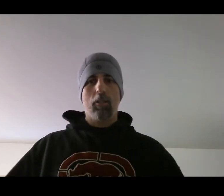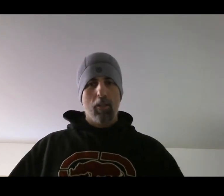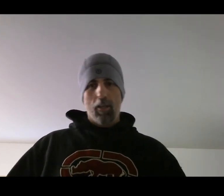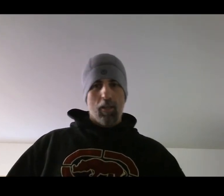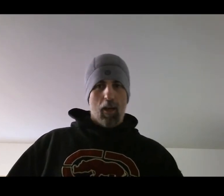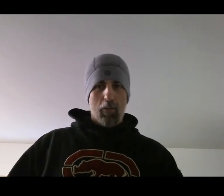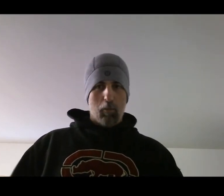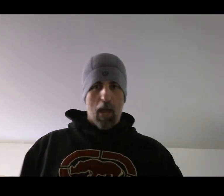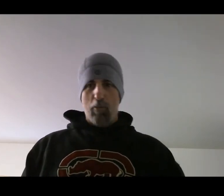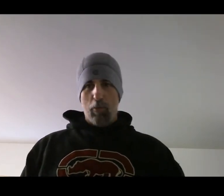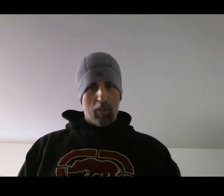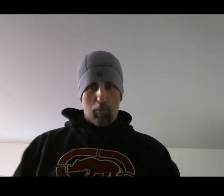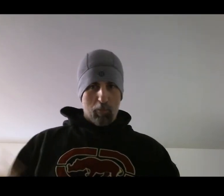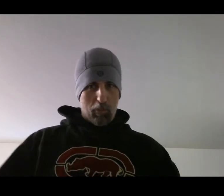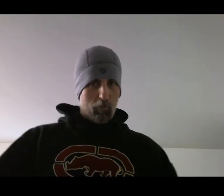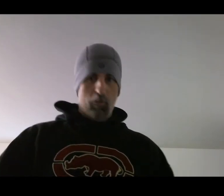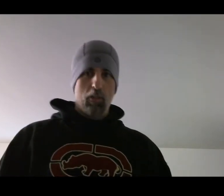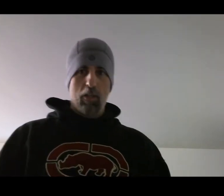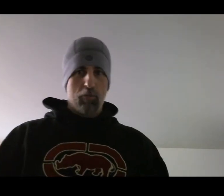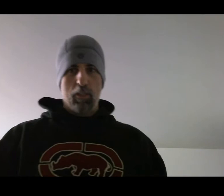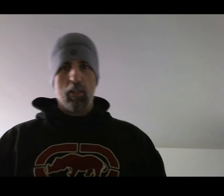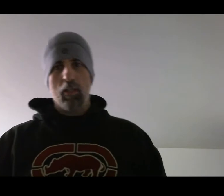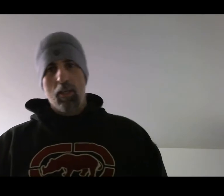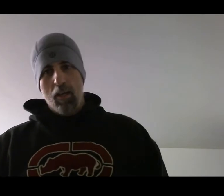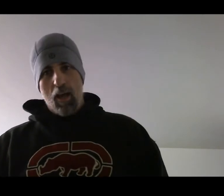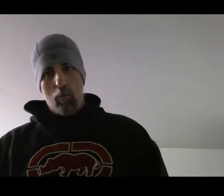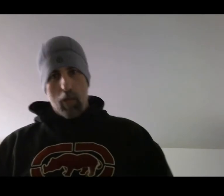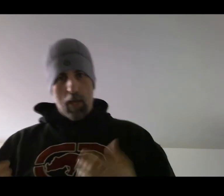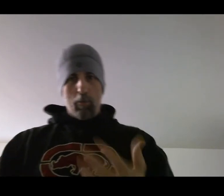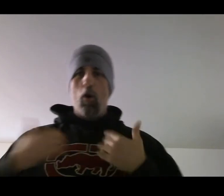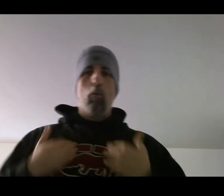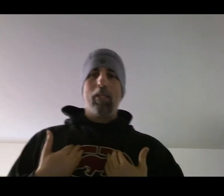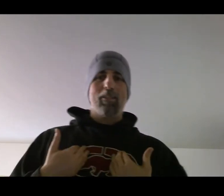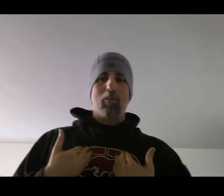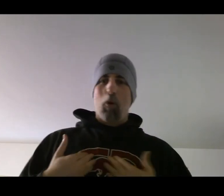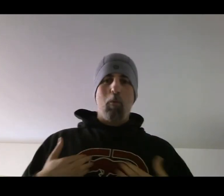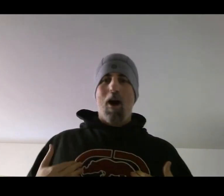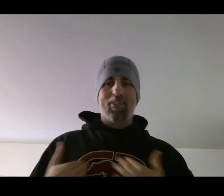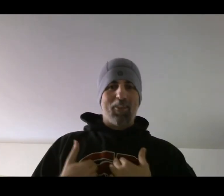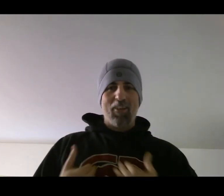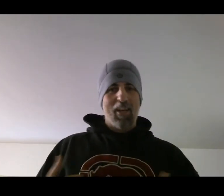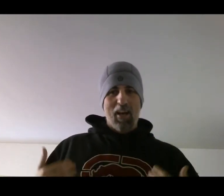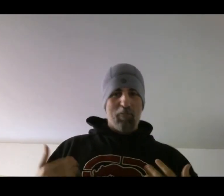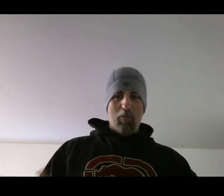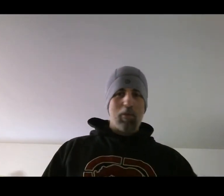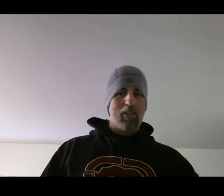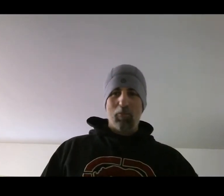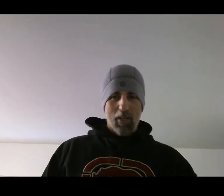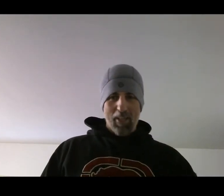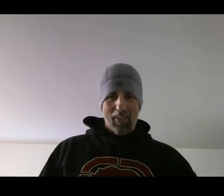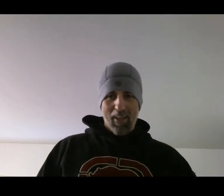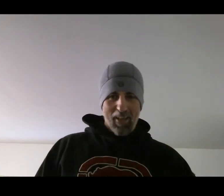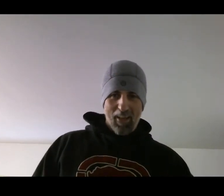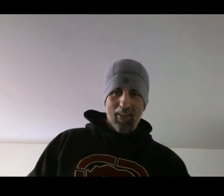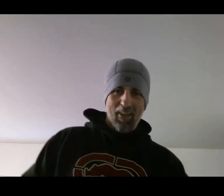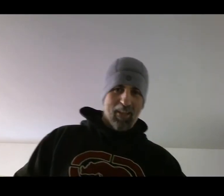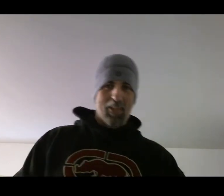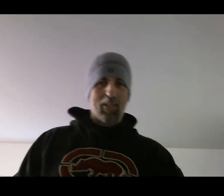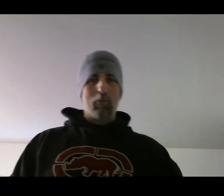that can be had with this people that will feel differently. But I am no means pro boxer. I've never been in the ring against someone who's